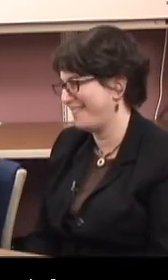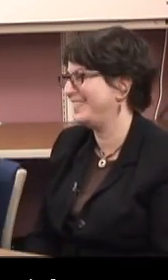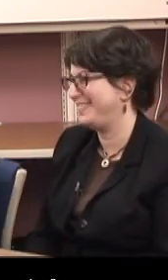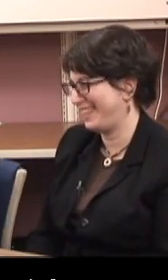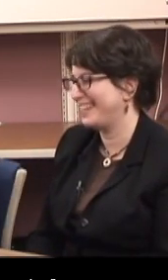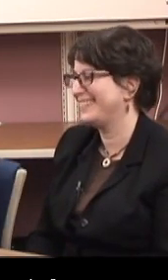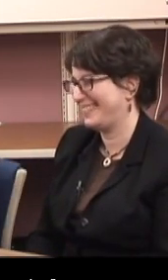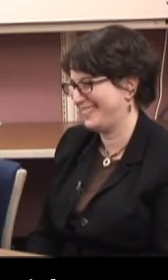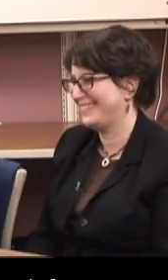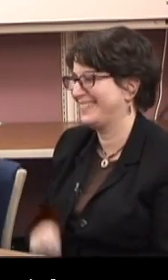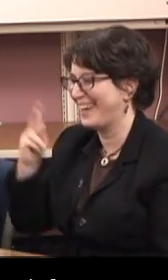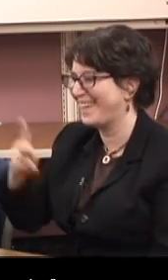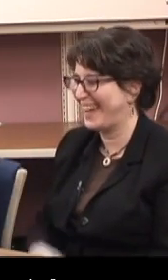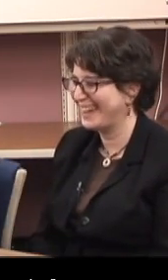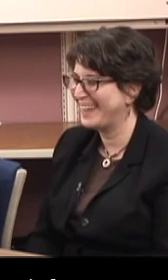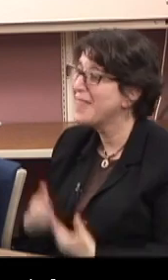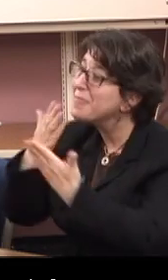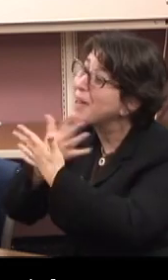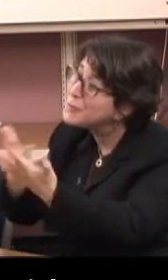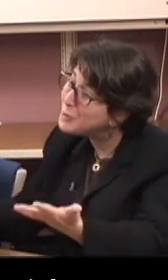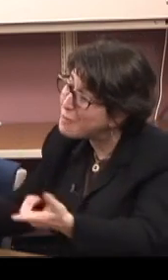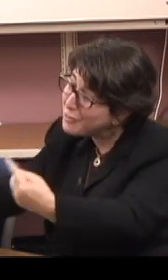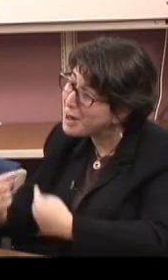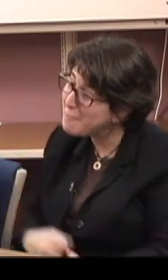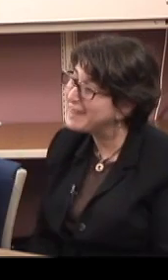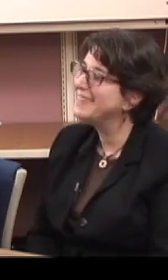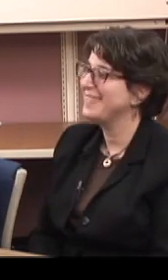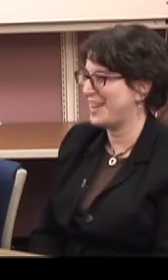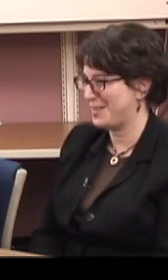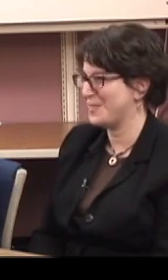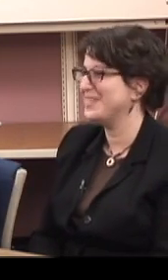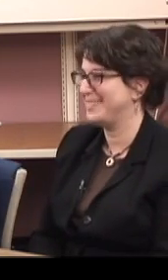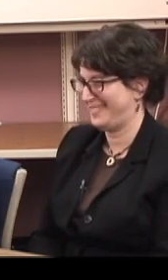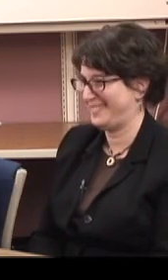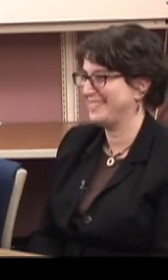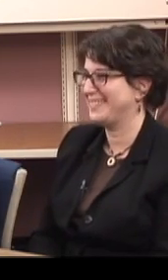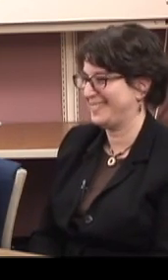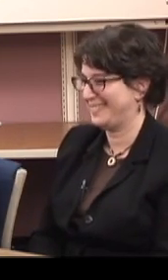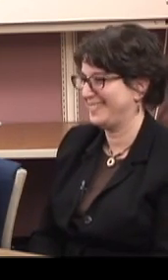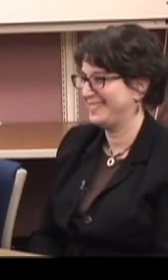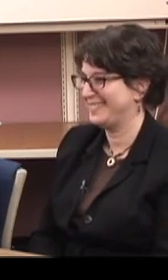I will definitely do that. Alrighty. Thank you very much for coming in today. Thank you. you. you.